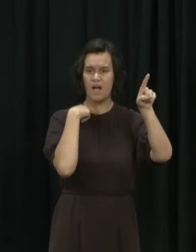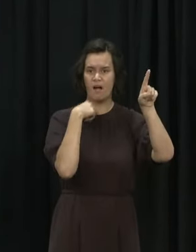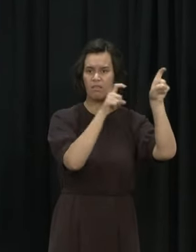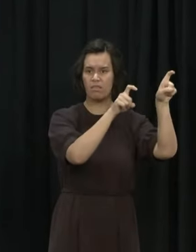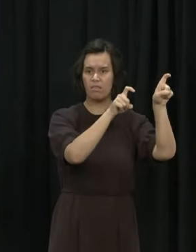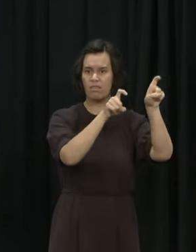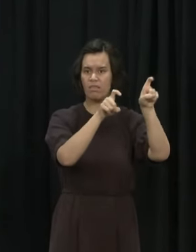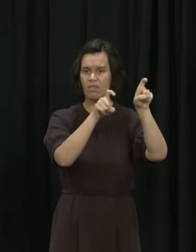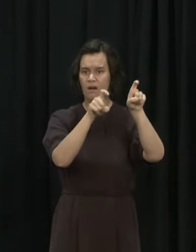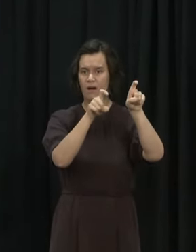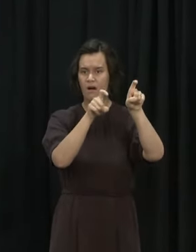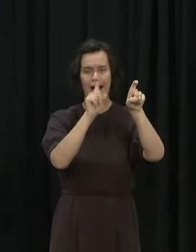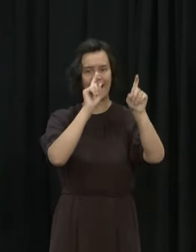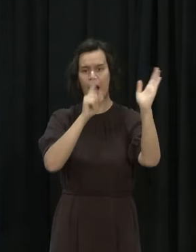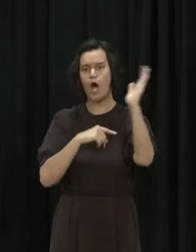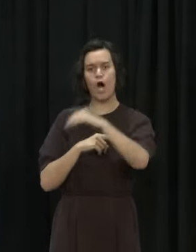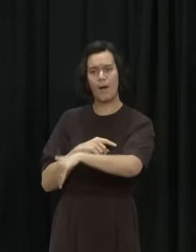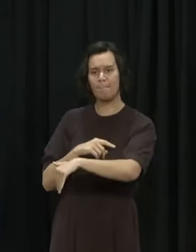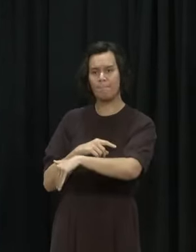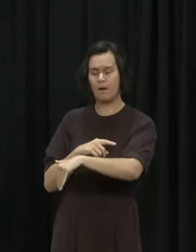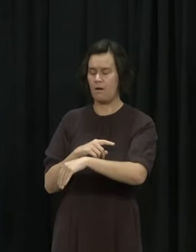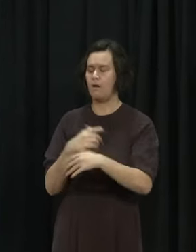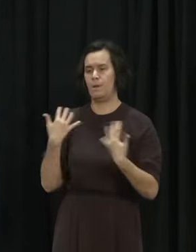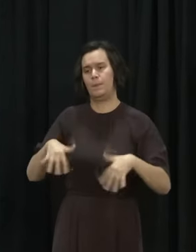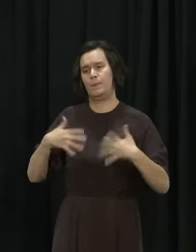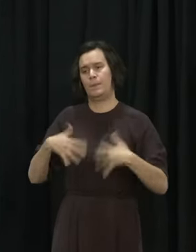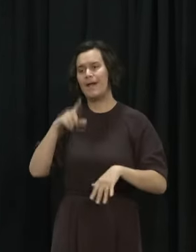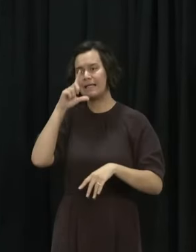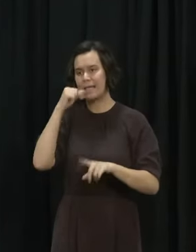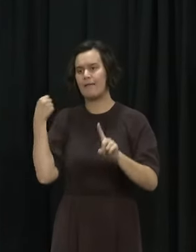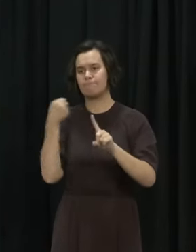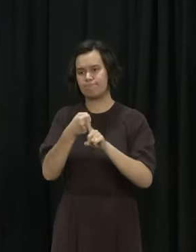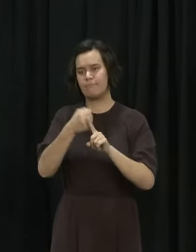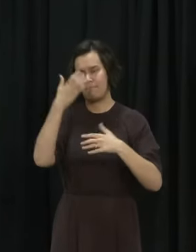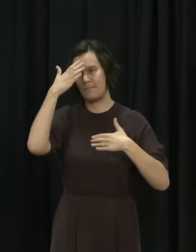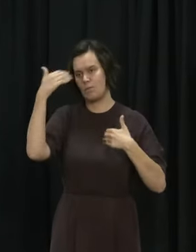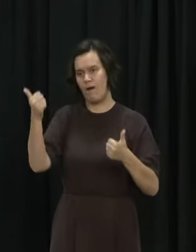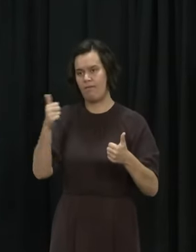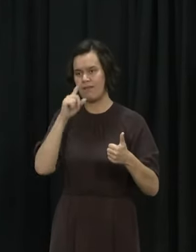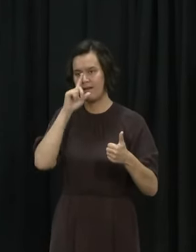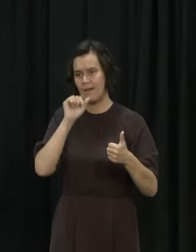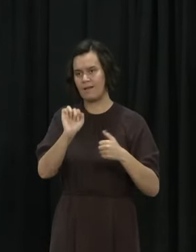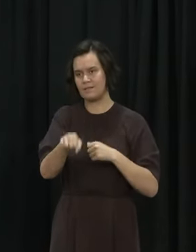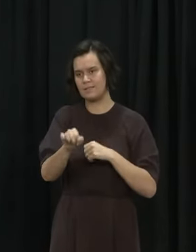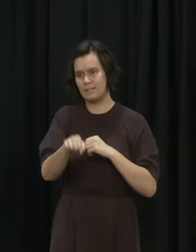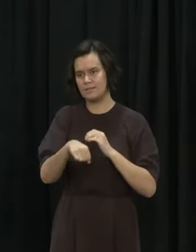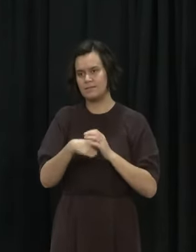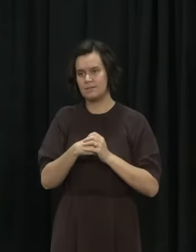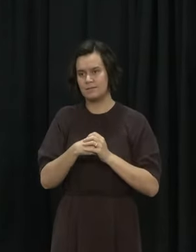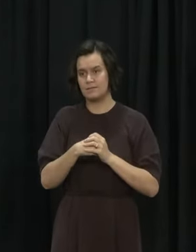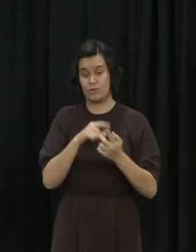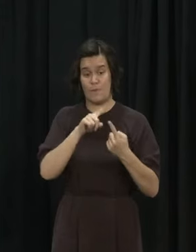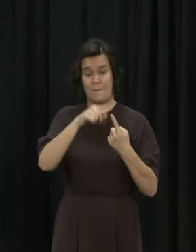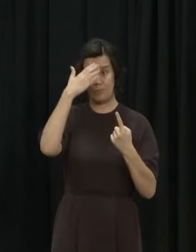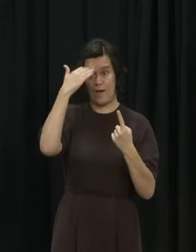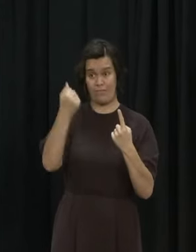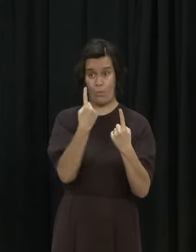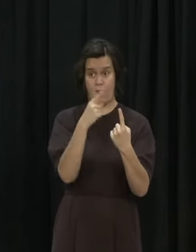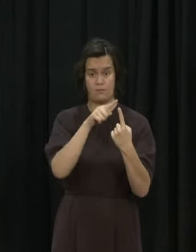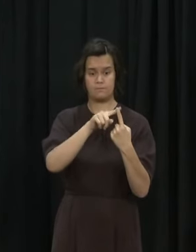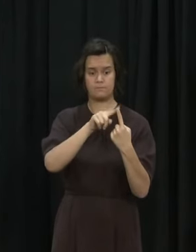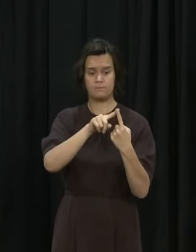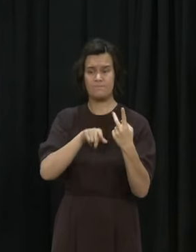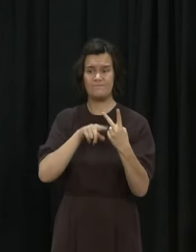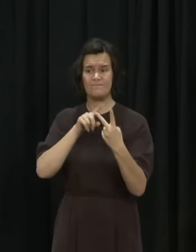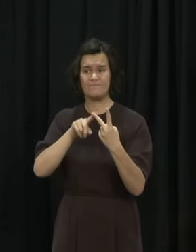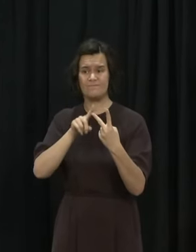health and the well-being effects can be quite significant and so we do very much consider that but we also weigh that up against the potential effect of